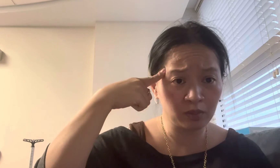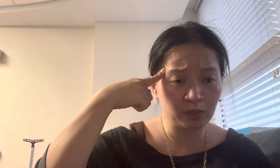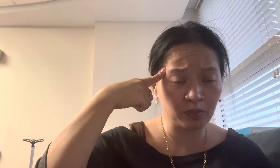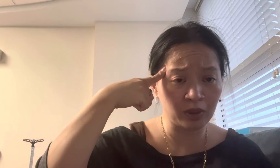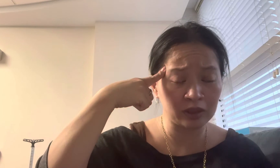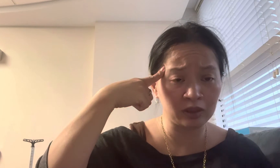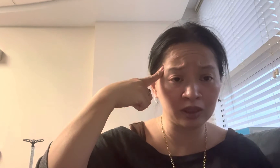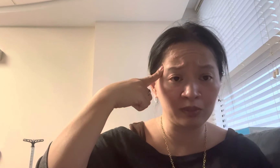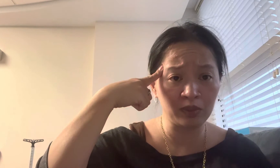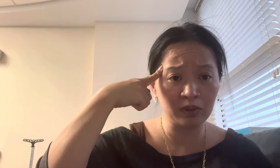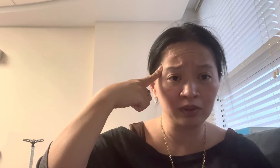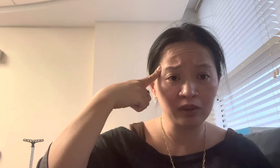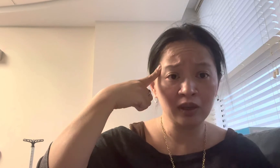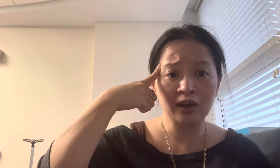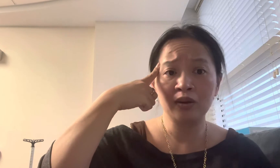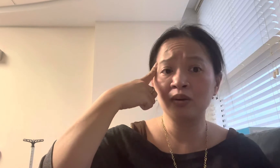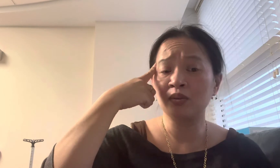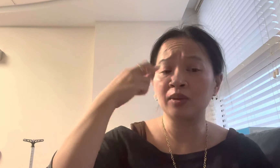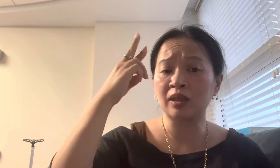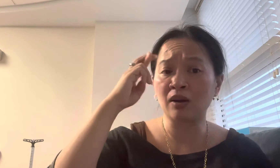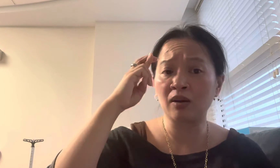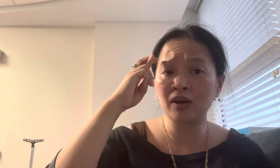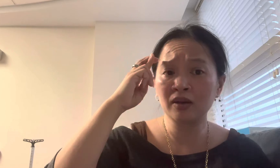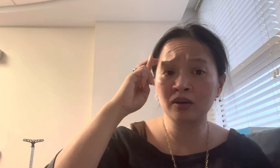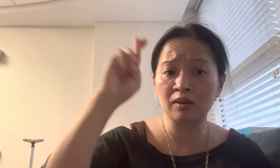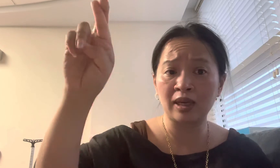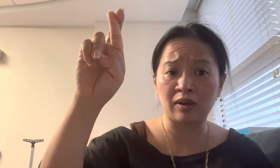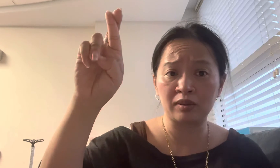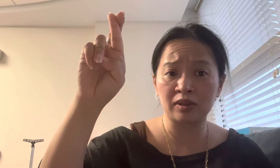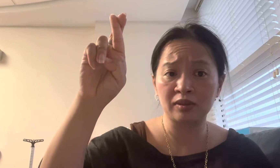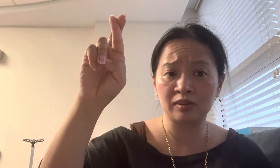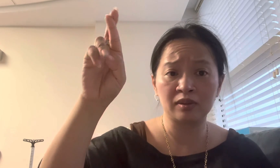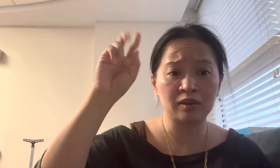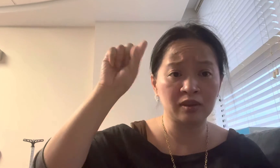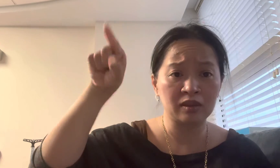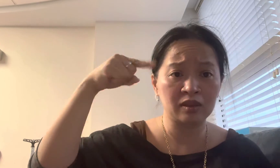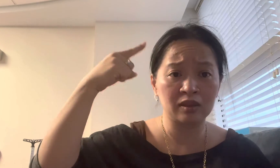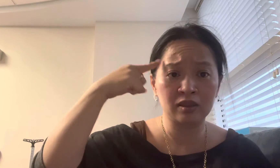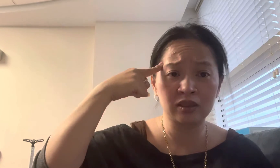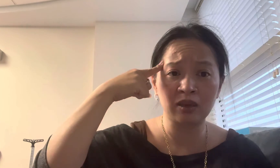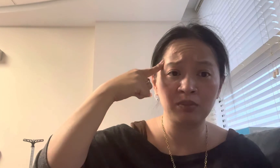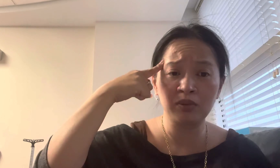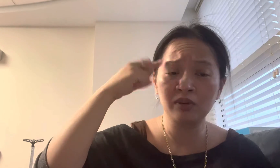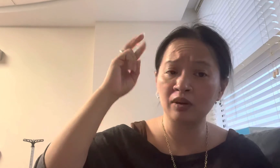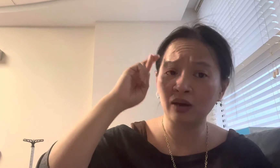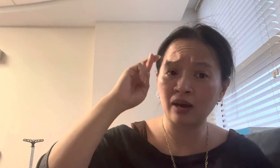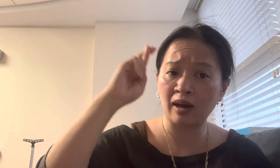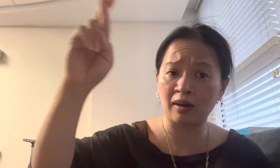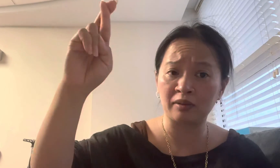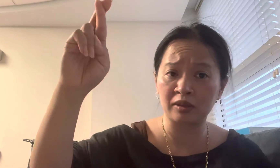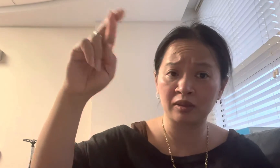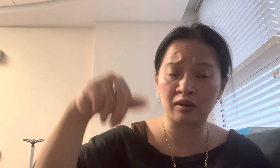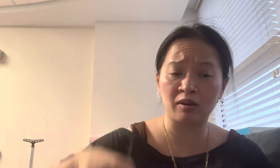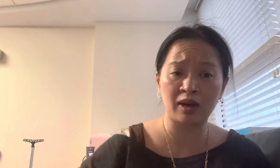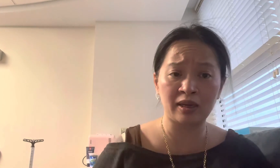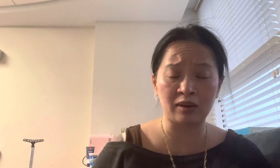point to your temple, with an R going out. Temple, out. R and out.